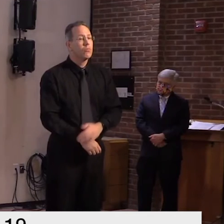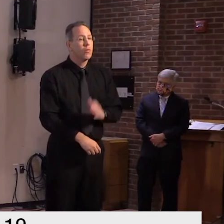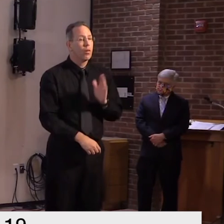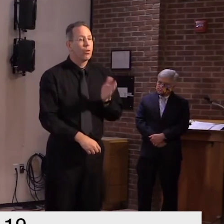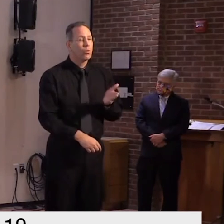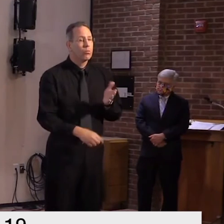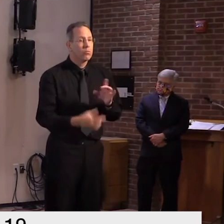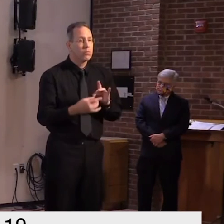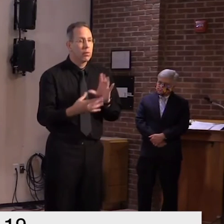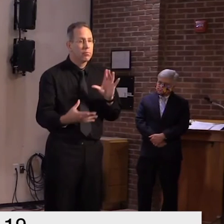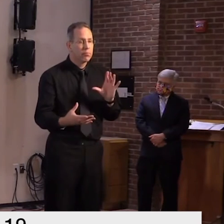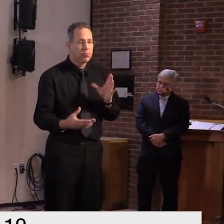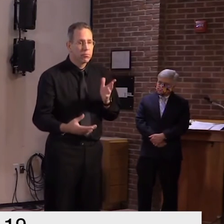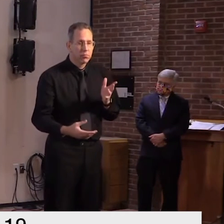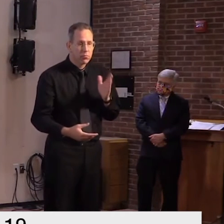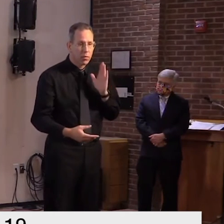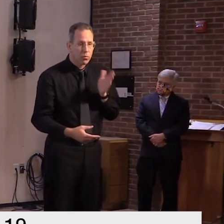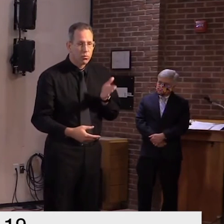still there joe